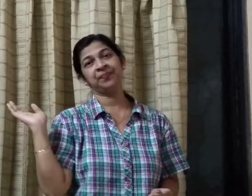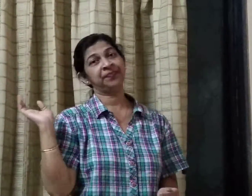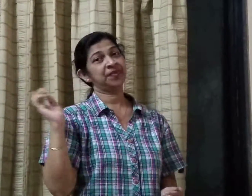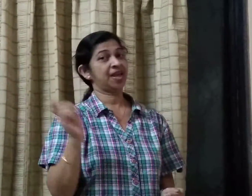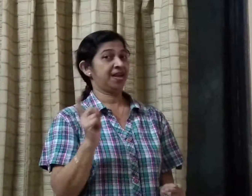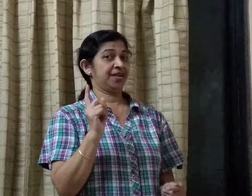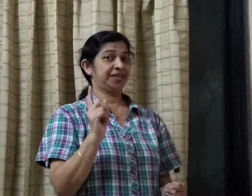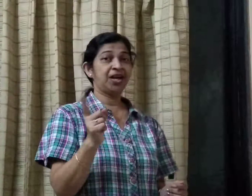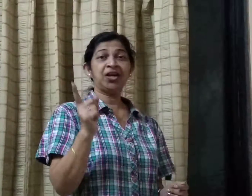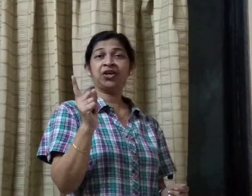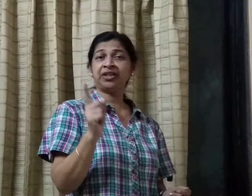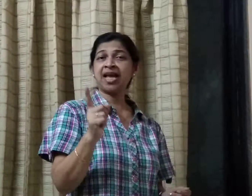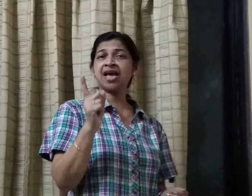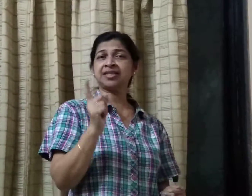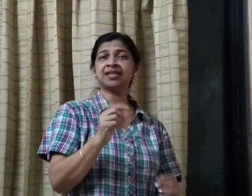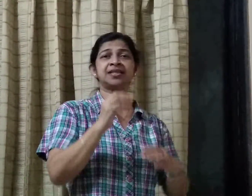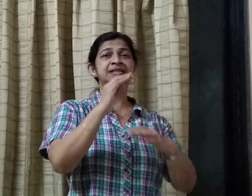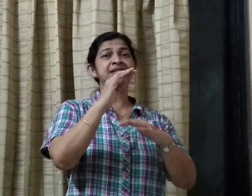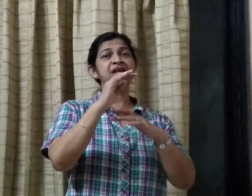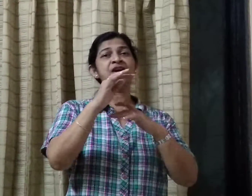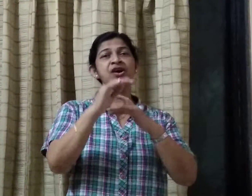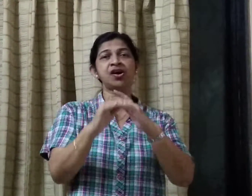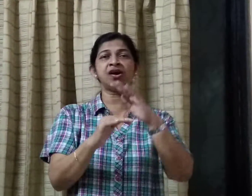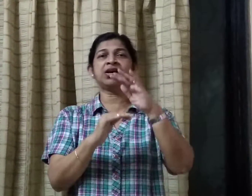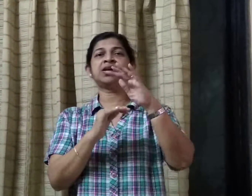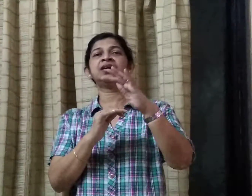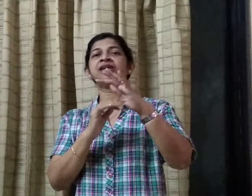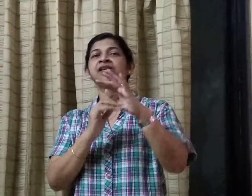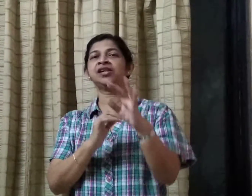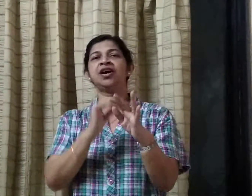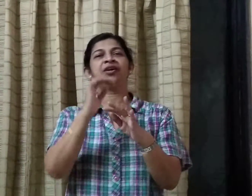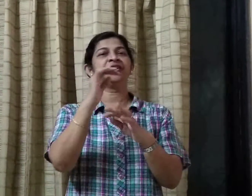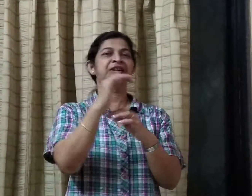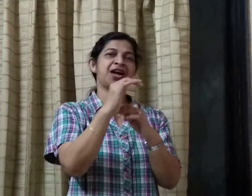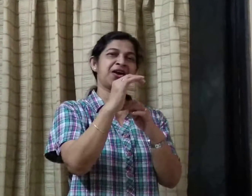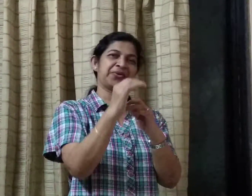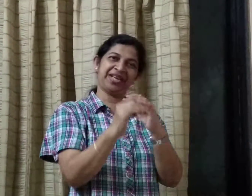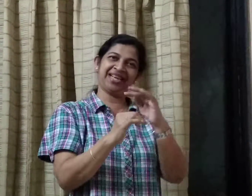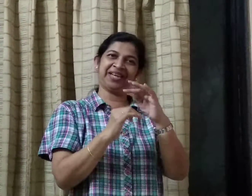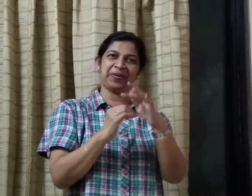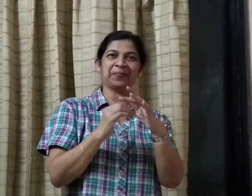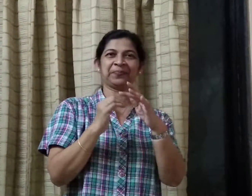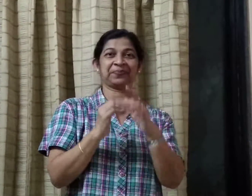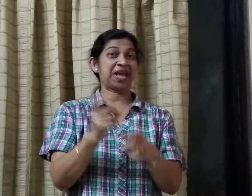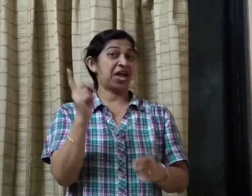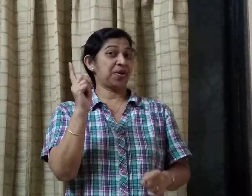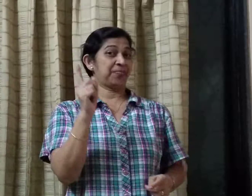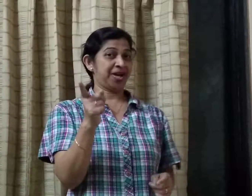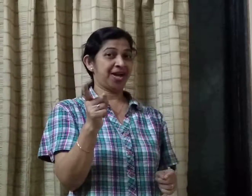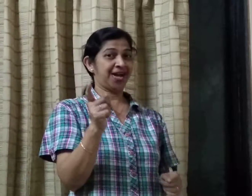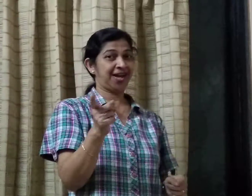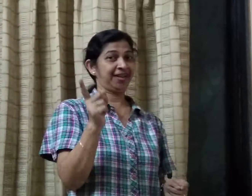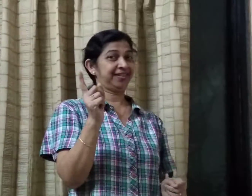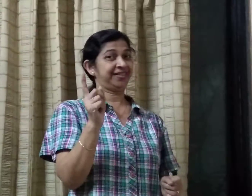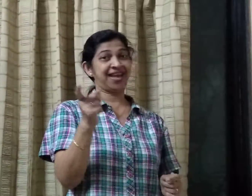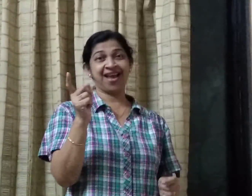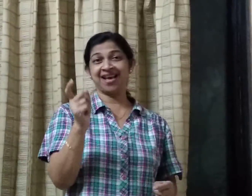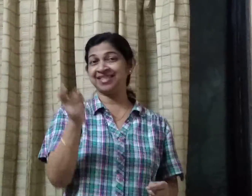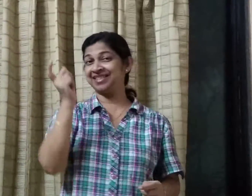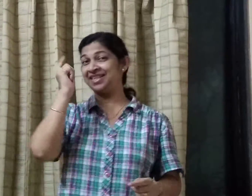Though there's a slow road growing, and there's